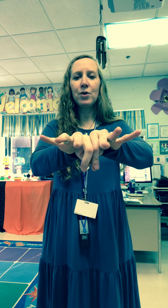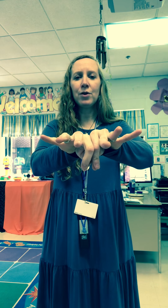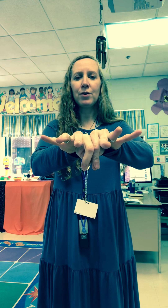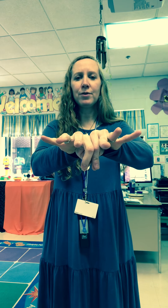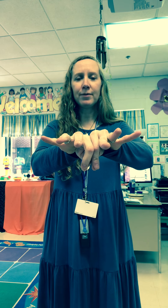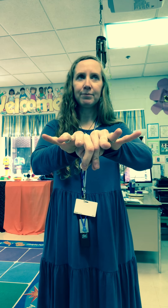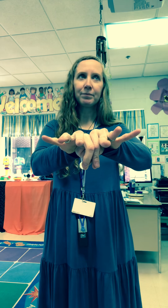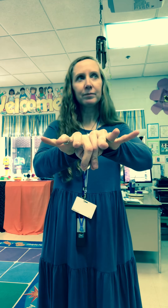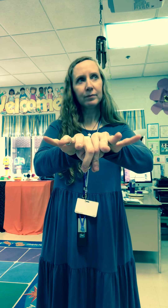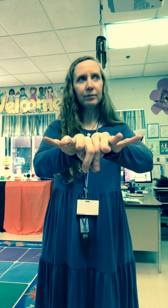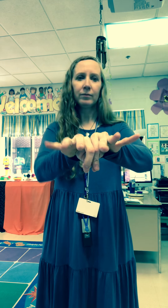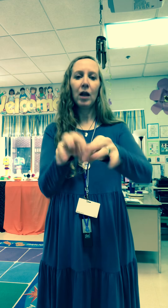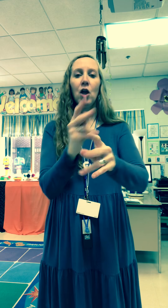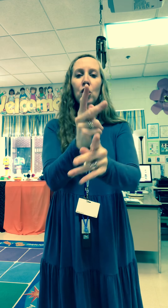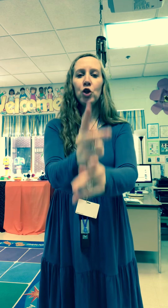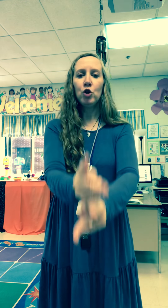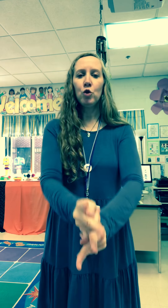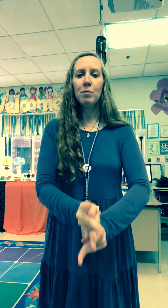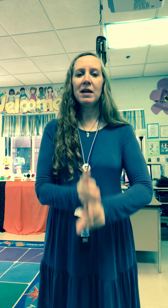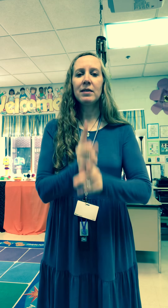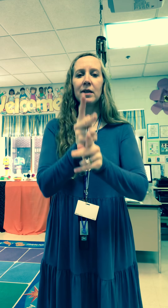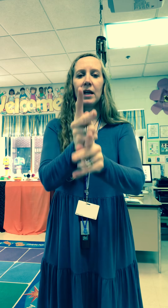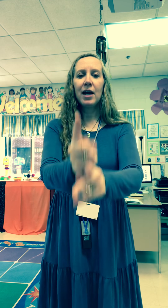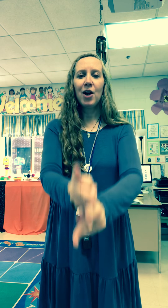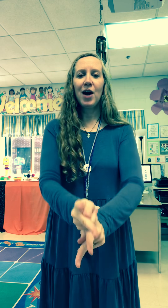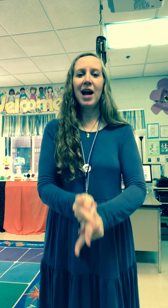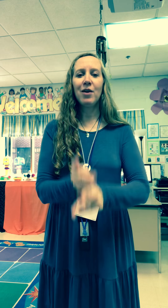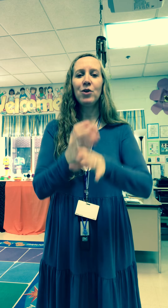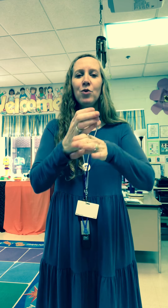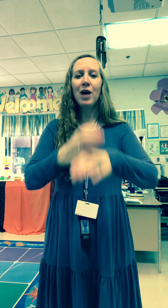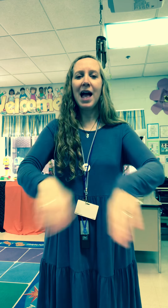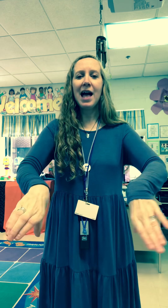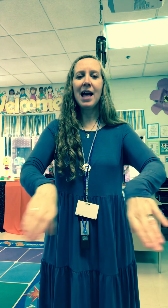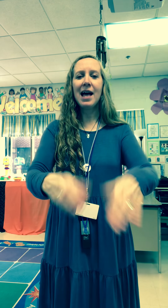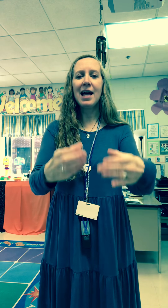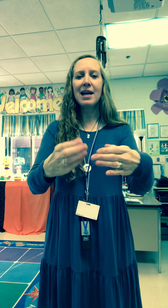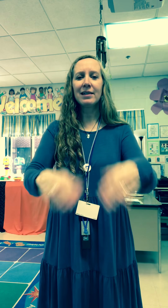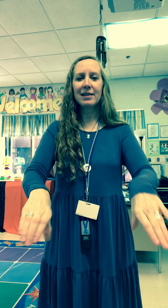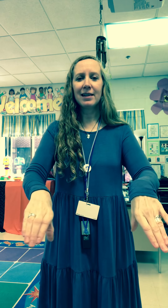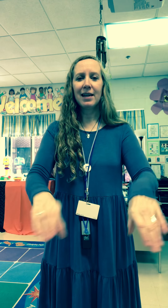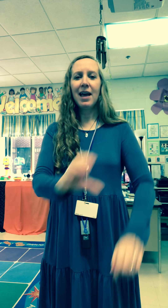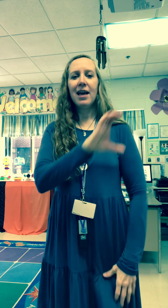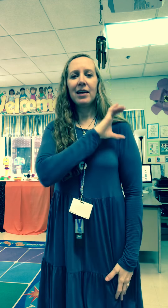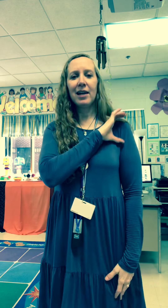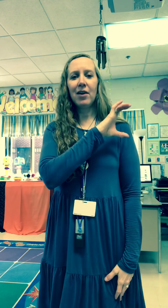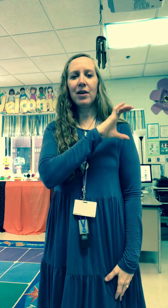you must care how you act character